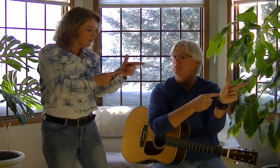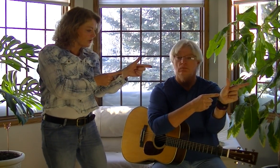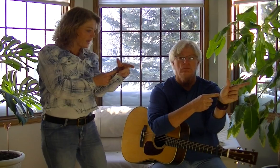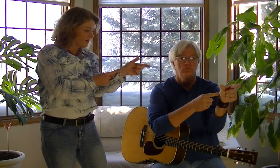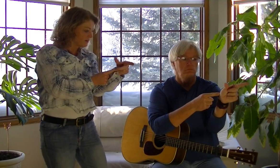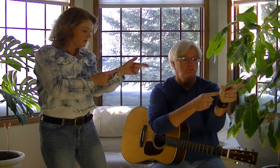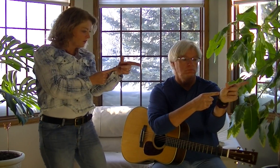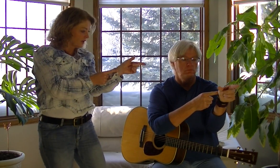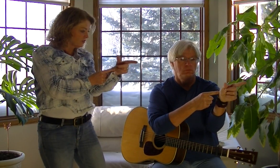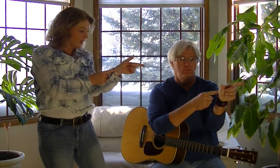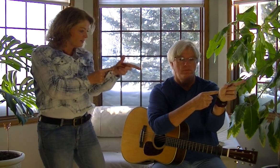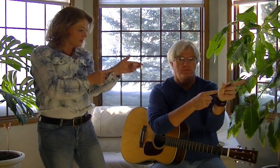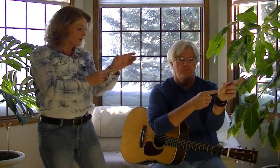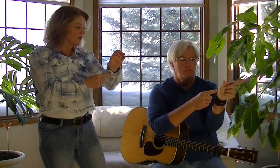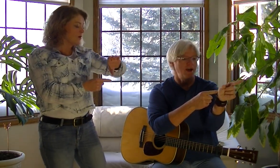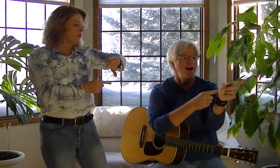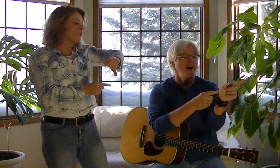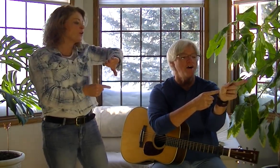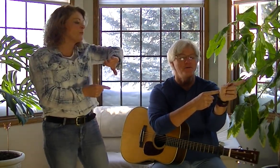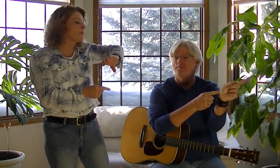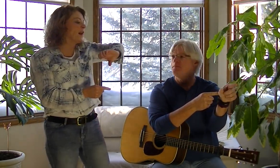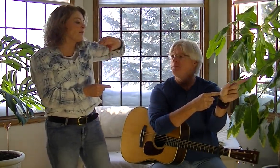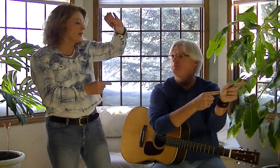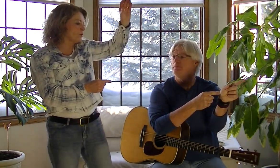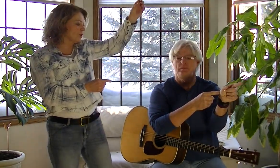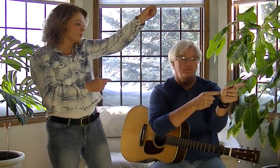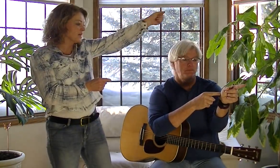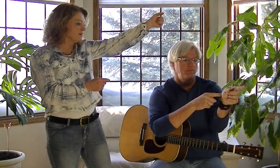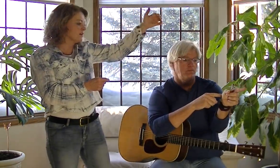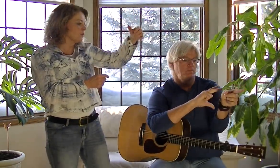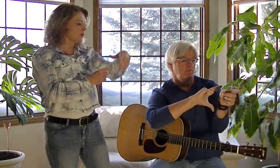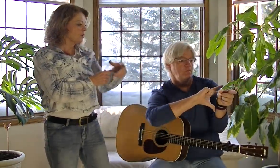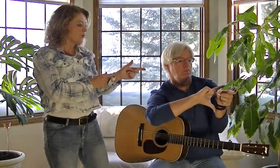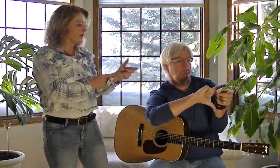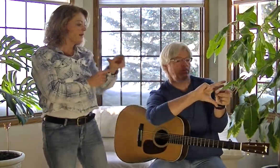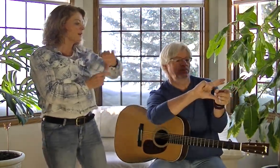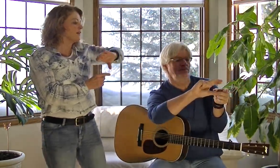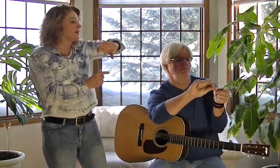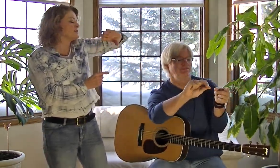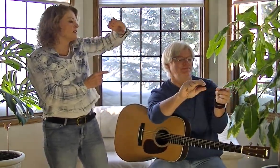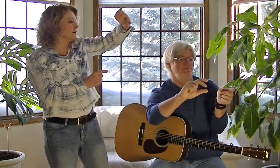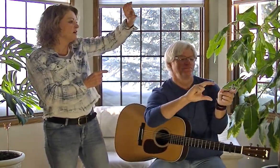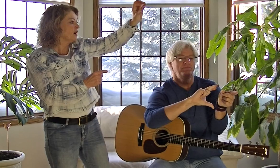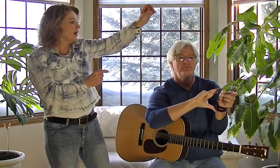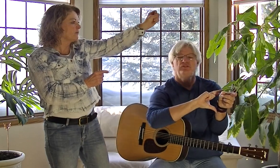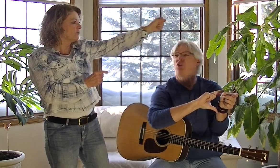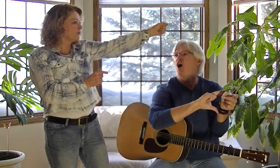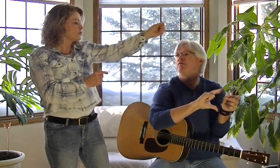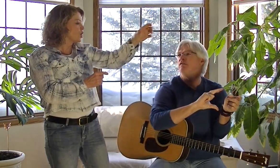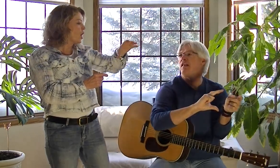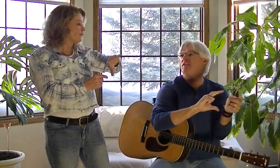your hand. Okay, so that's tail. But we're going to pet that. We're going to pretend that we're petting it like it's a soft and fluffy